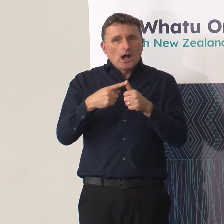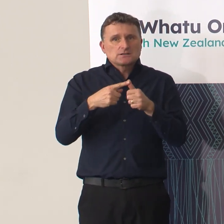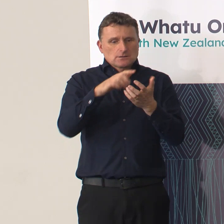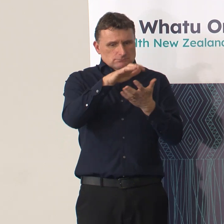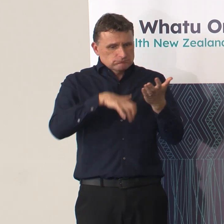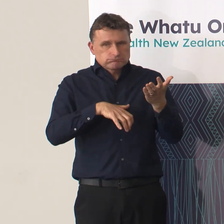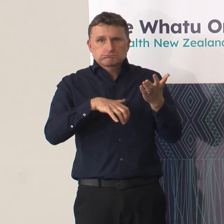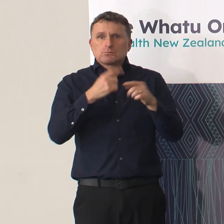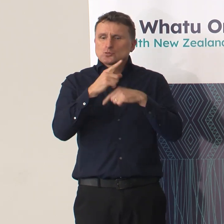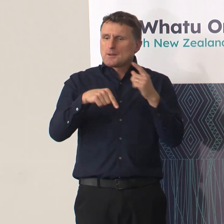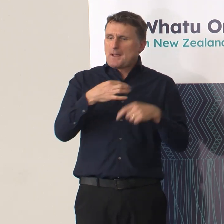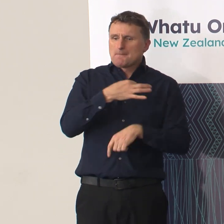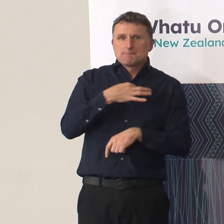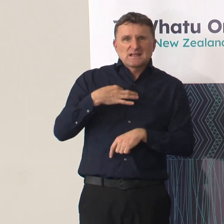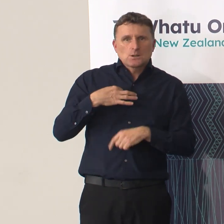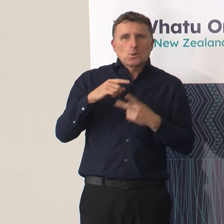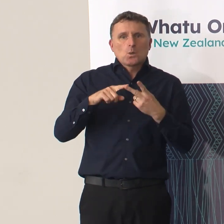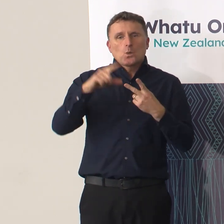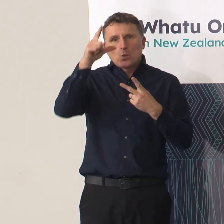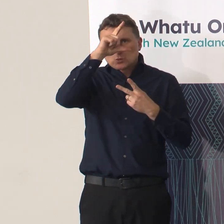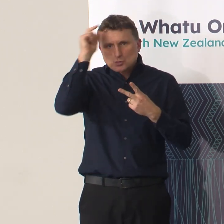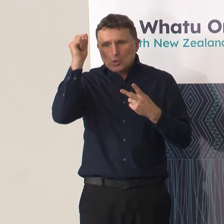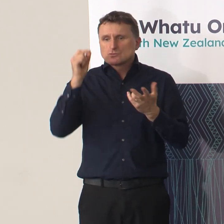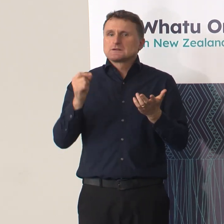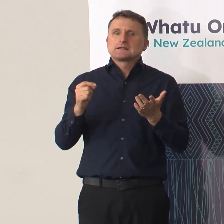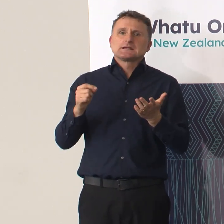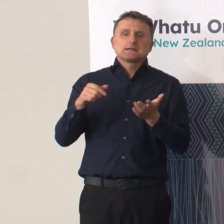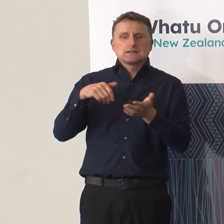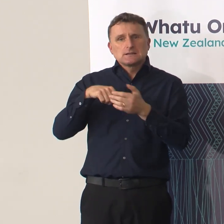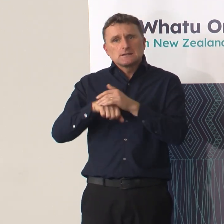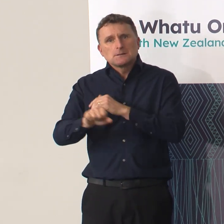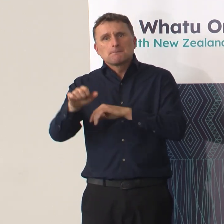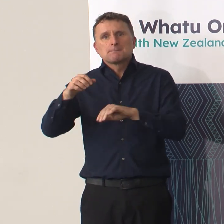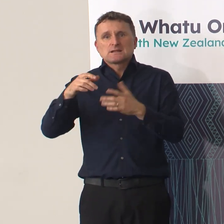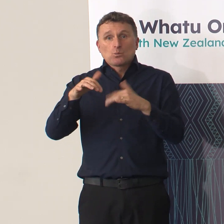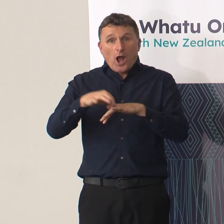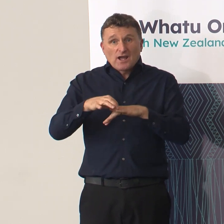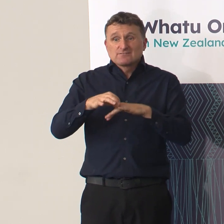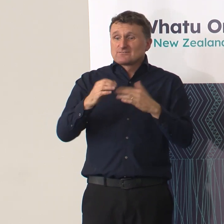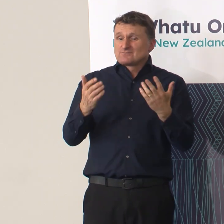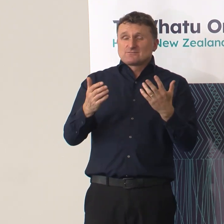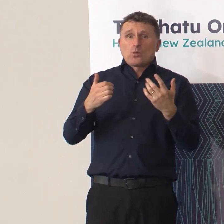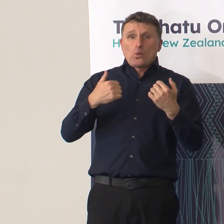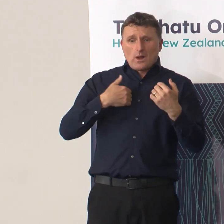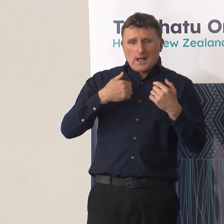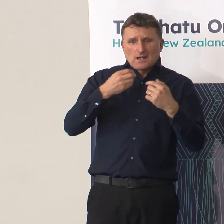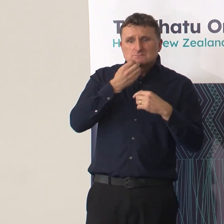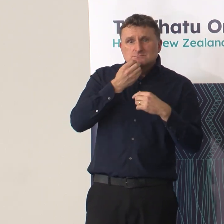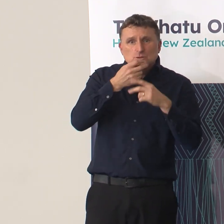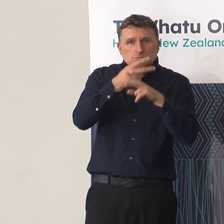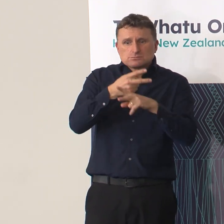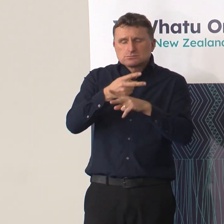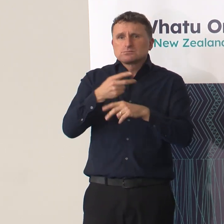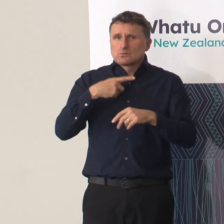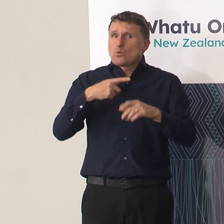medical, nursing, midwifery, allied health, and most importantly kaimanaki. And I say that because during the